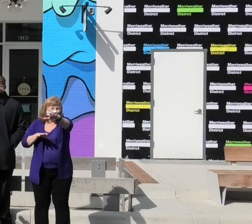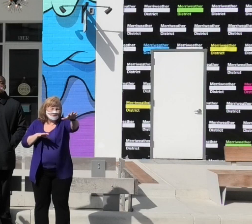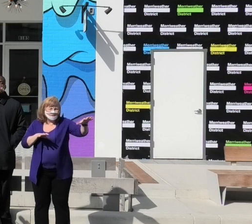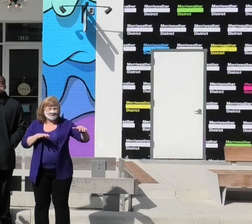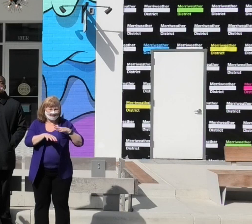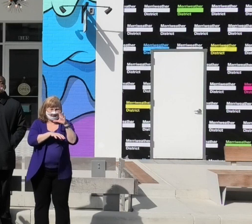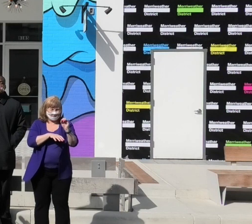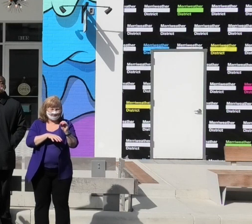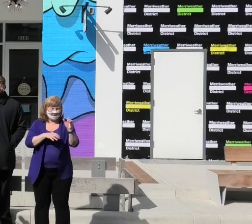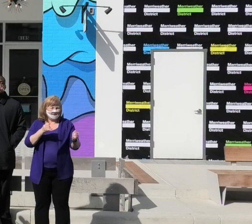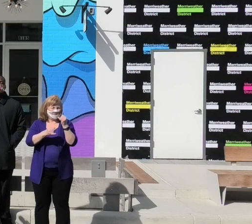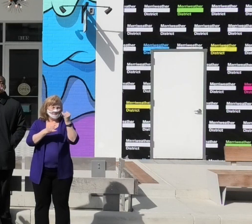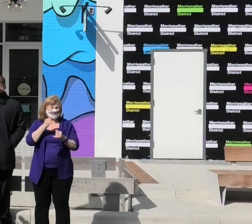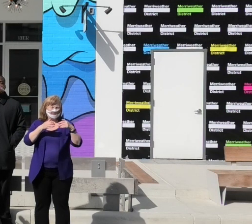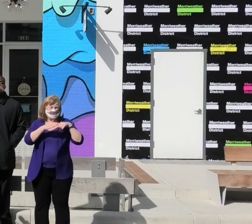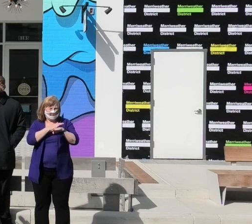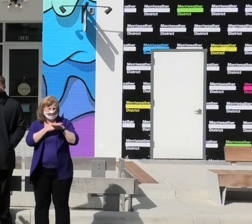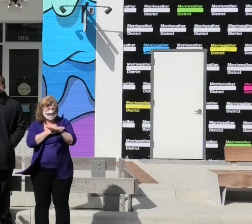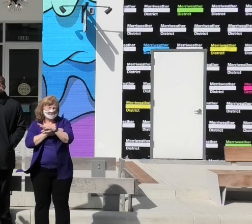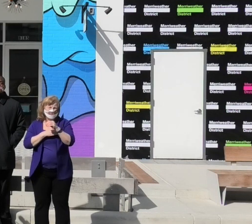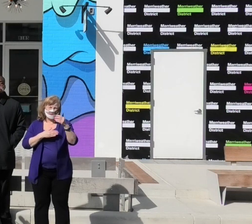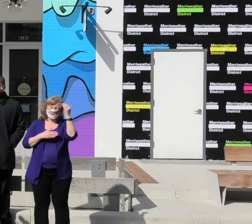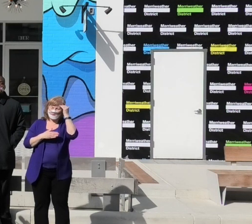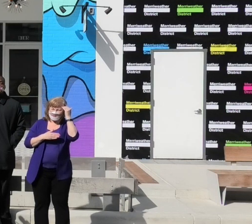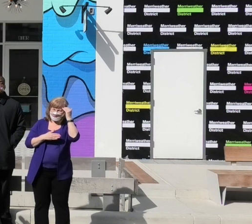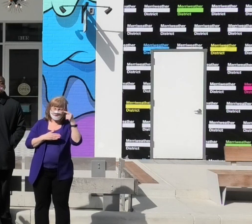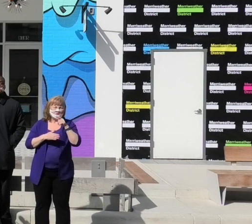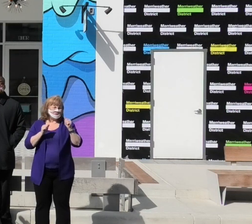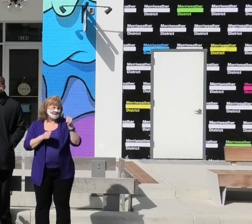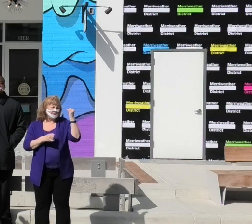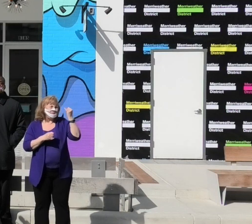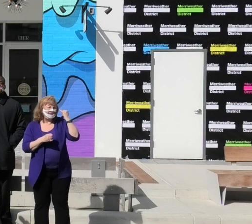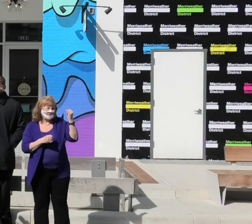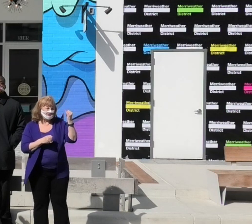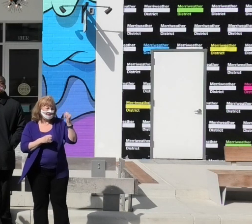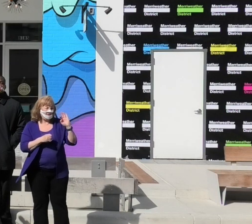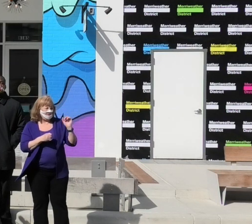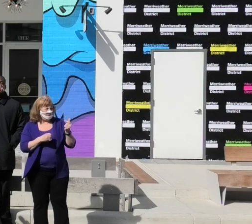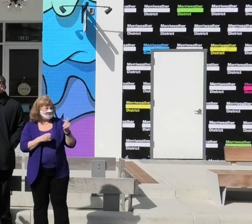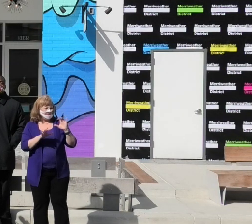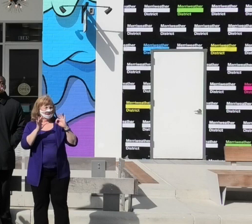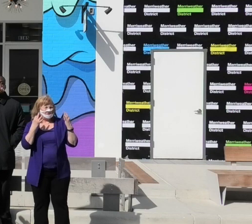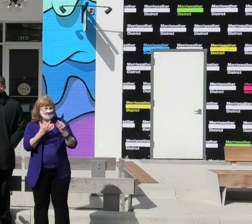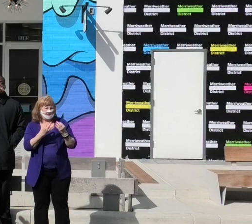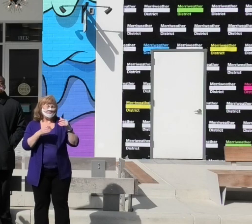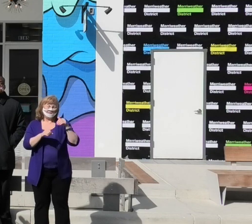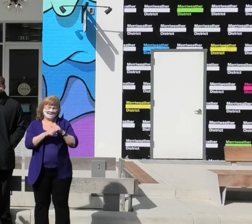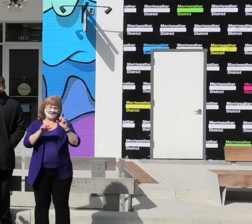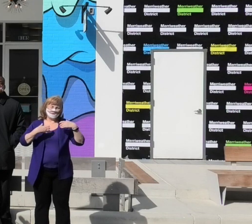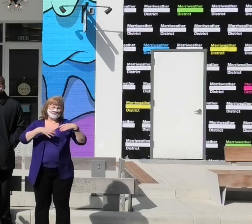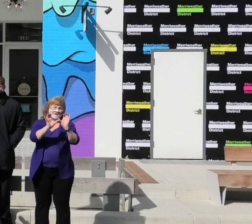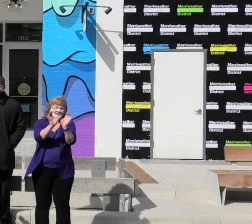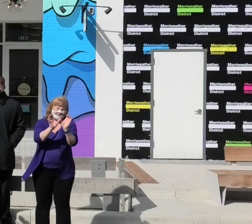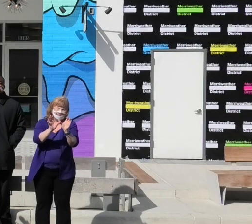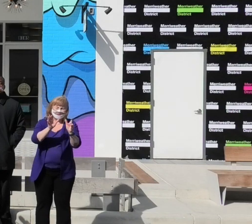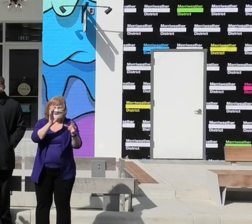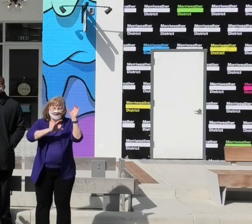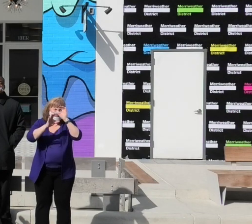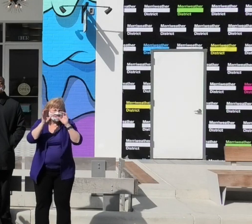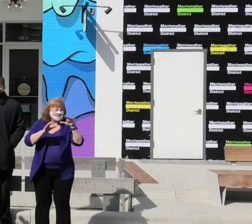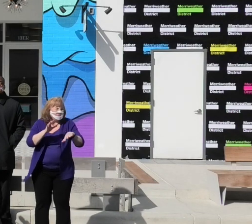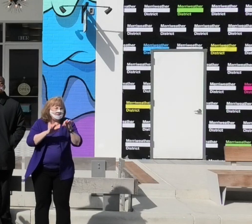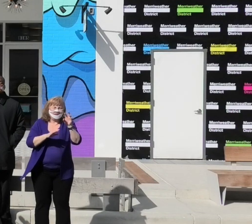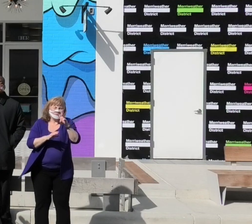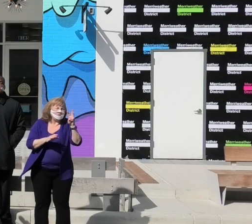And finally, access and awareness. As you can imagine, being a family in crisis and having to find the